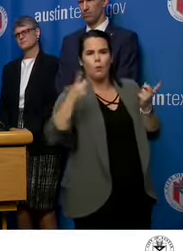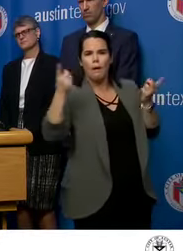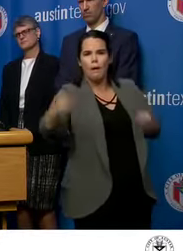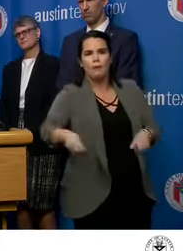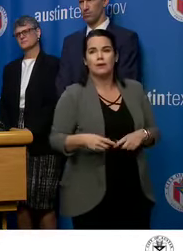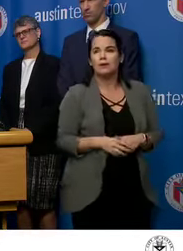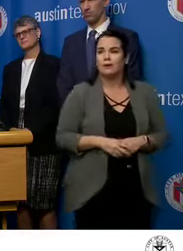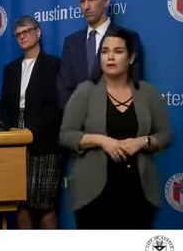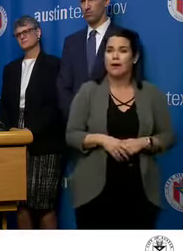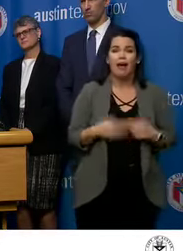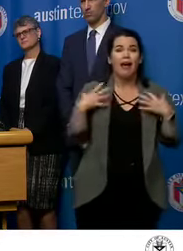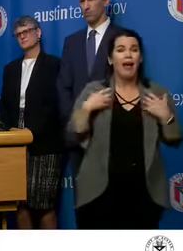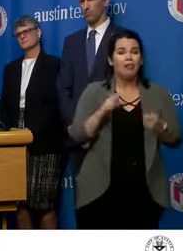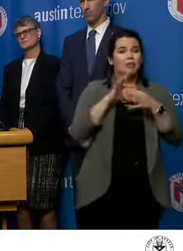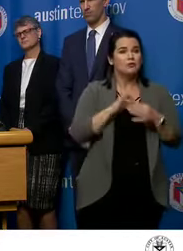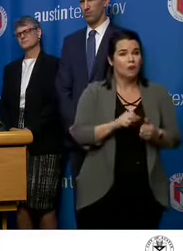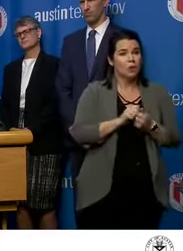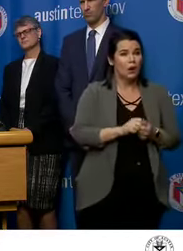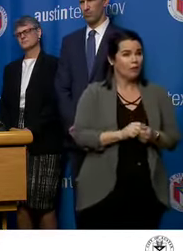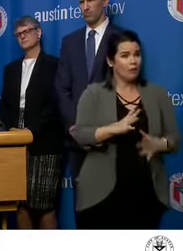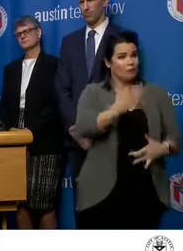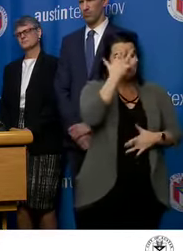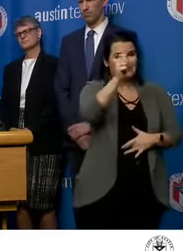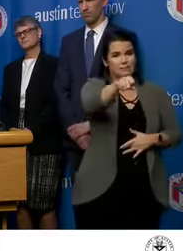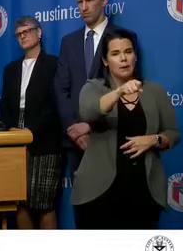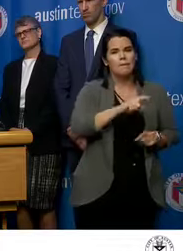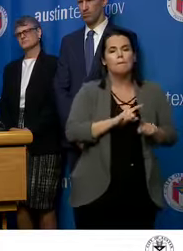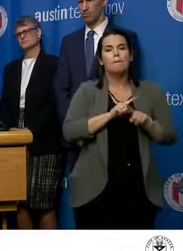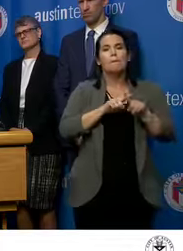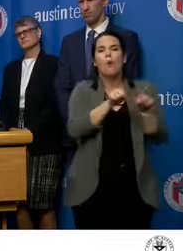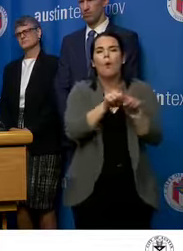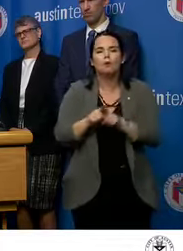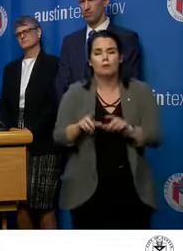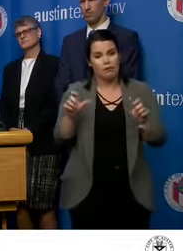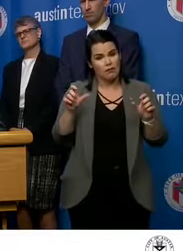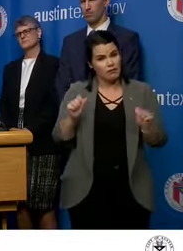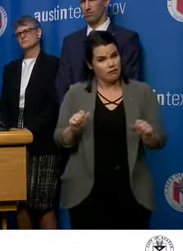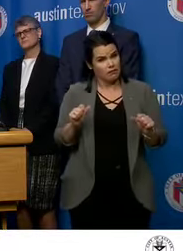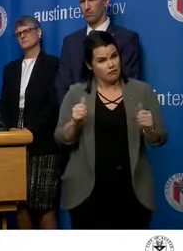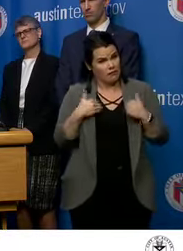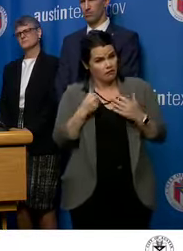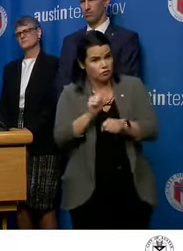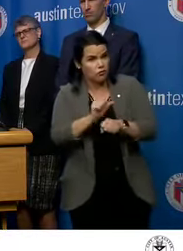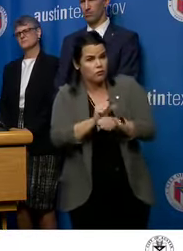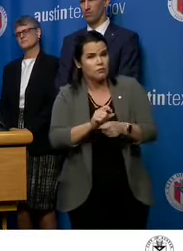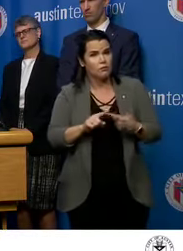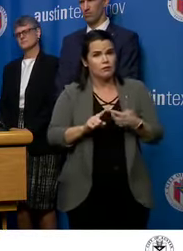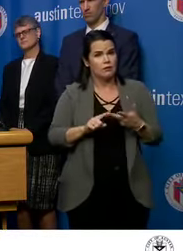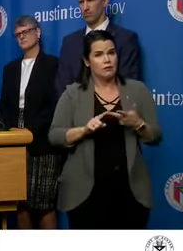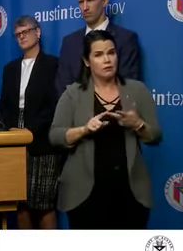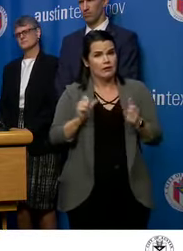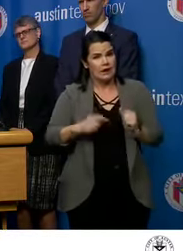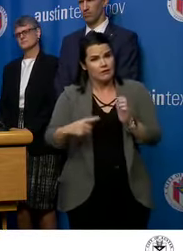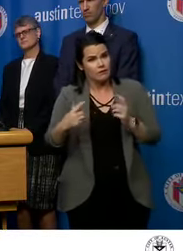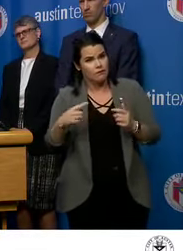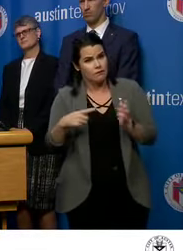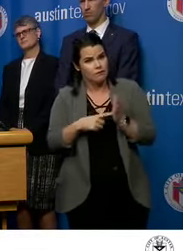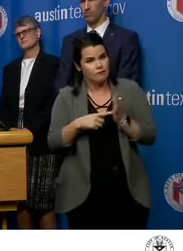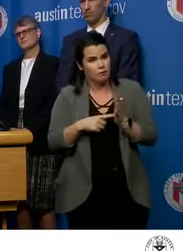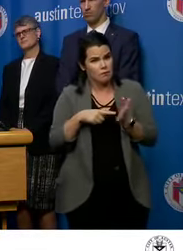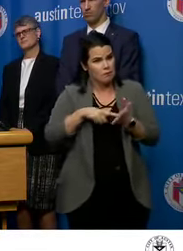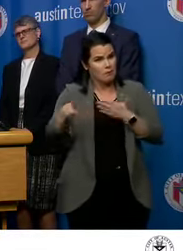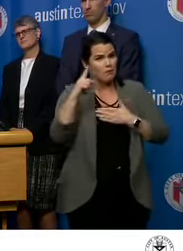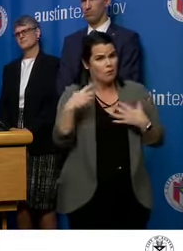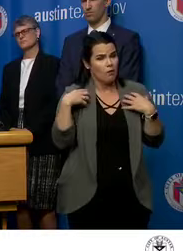a wage and be able to afford food that is fresh. a, uh, it being able to afford health insurance. And